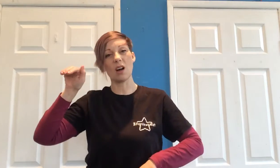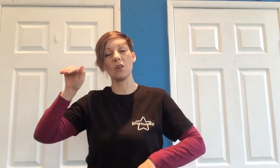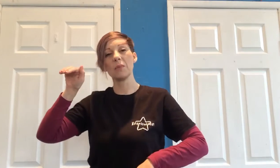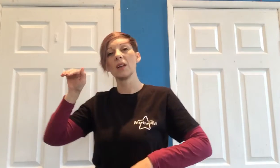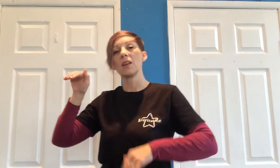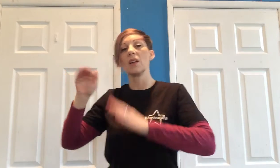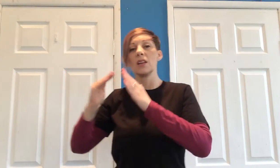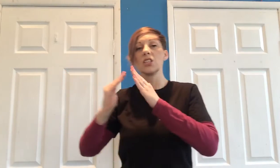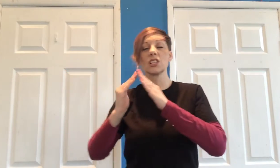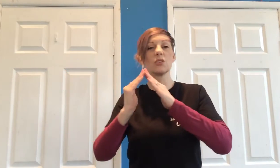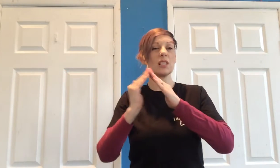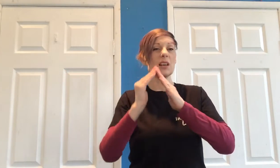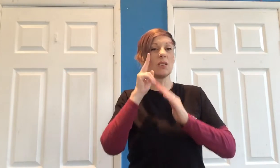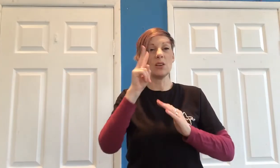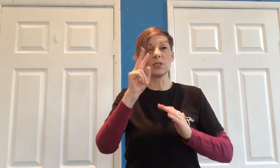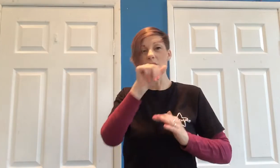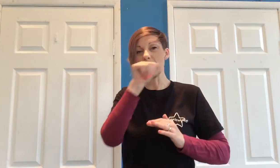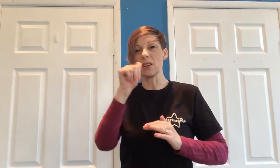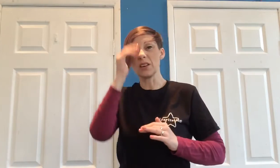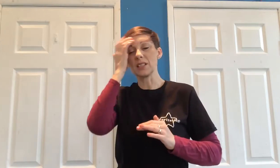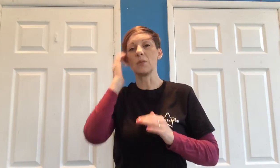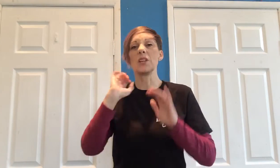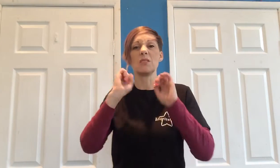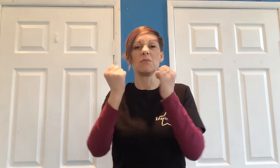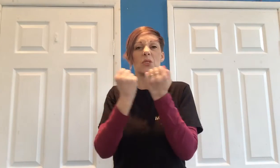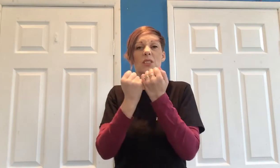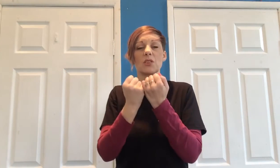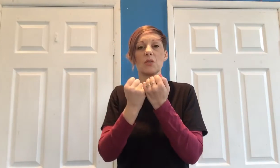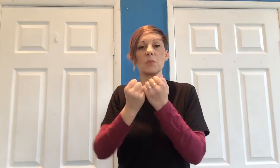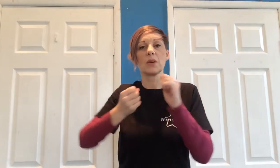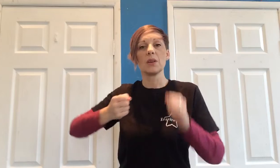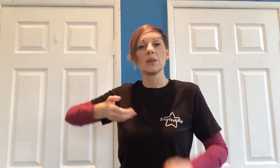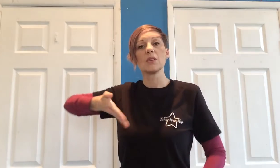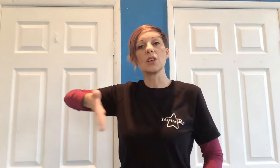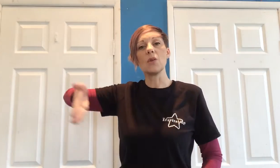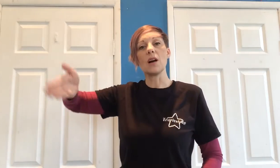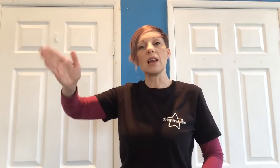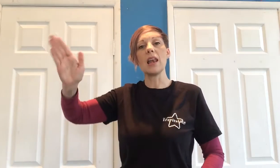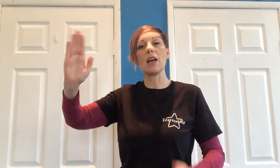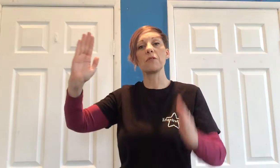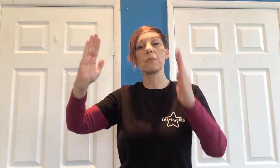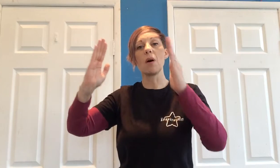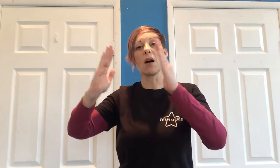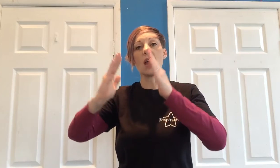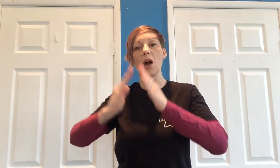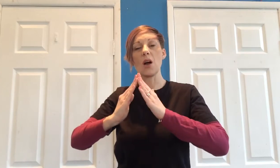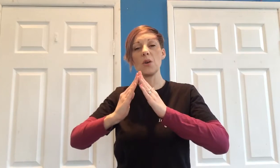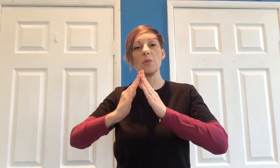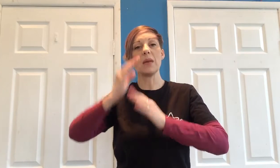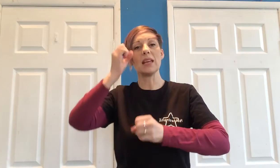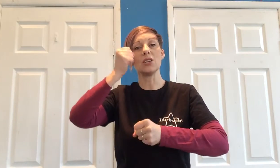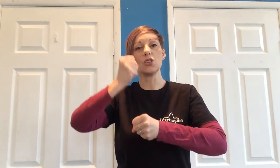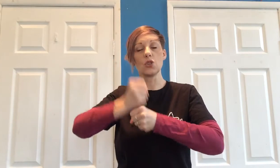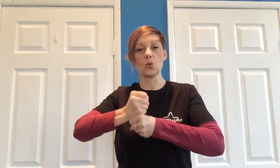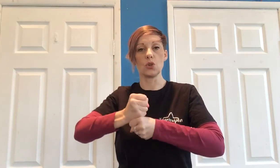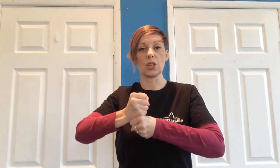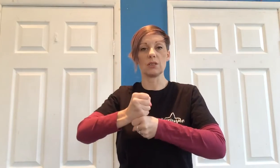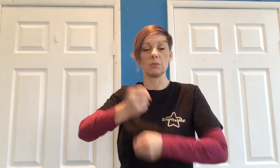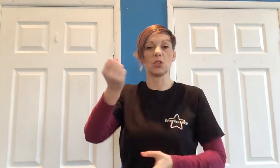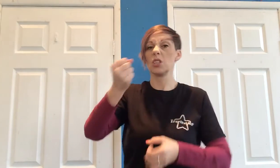home just looks a little looks a little bit nicer when you're doing it as a group so I left my home in Georgia so I'm just going